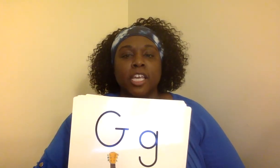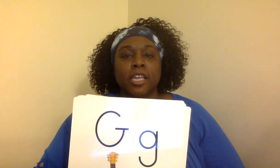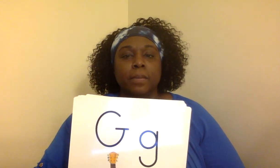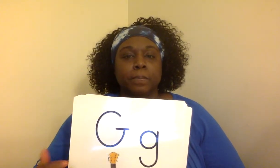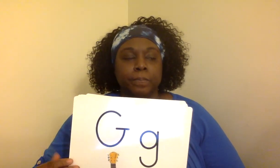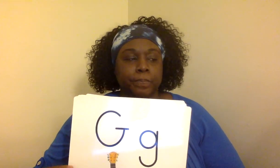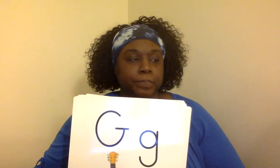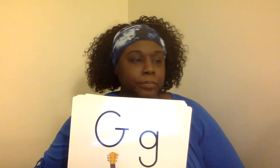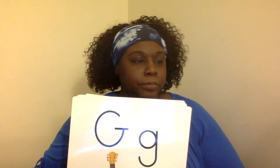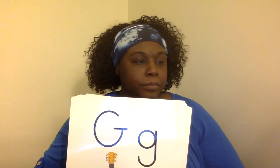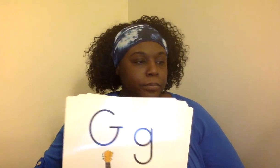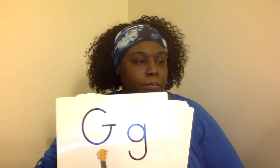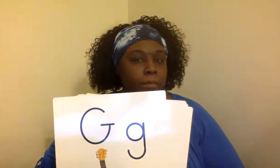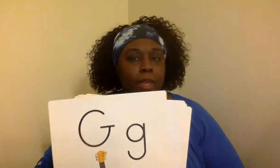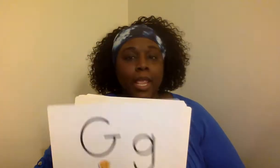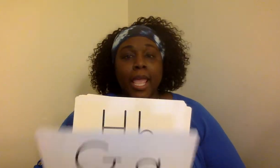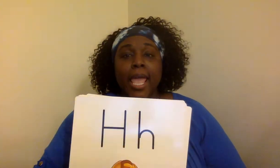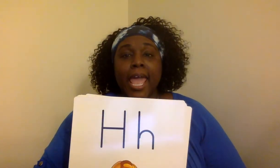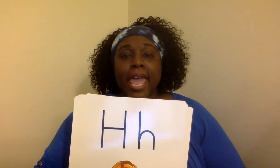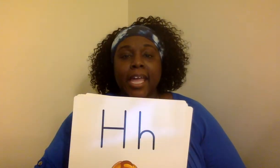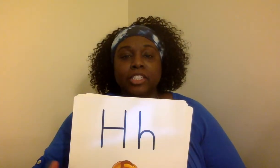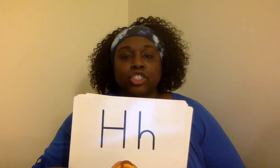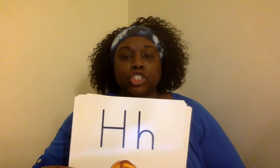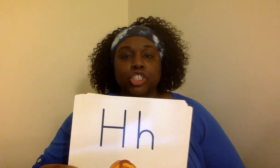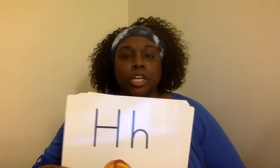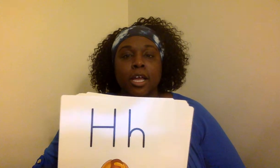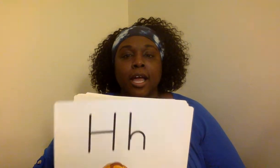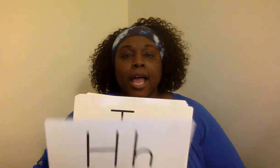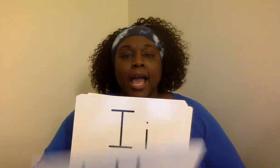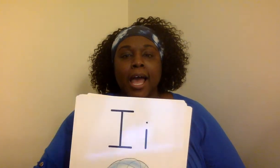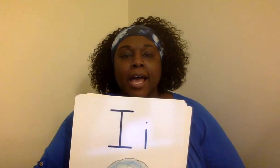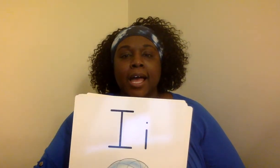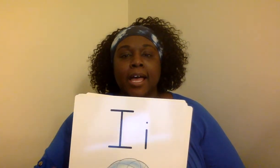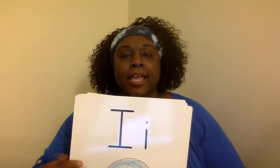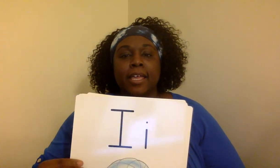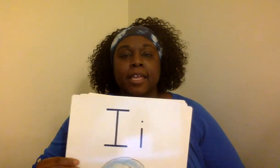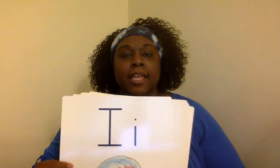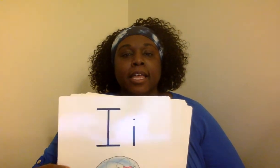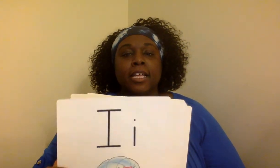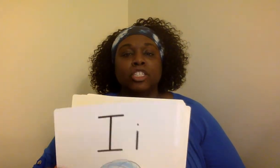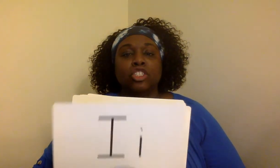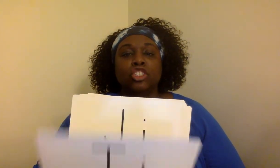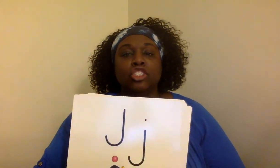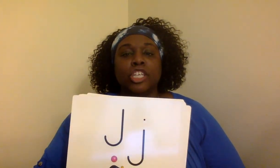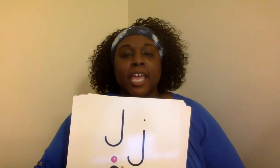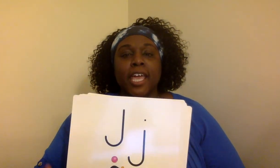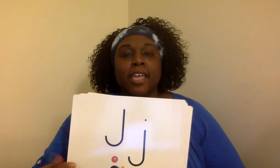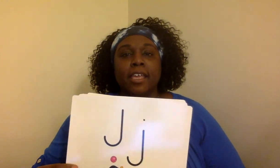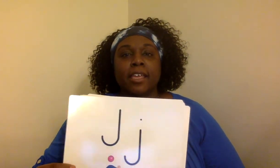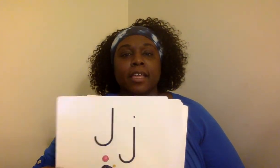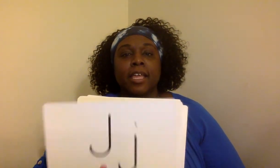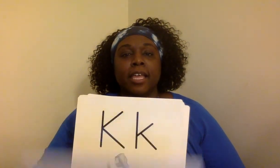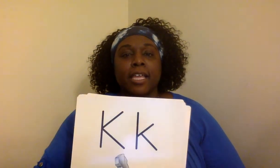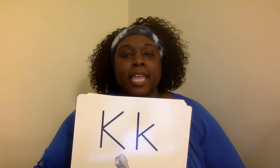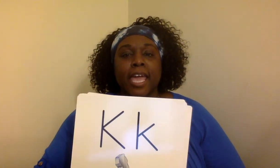H I J K